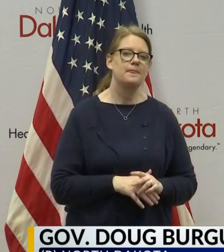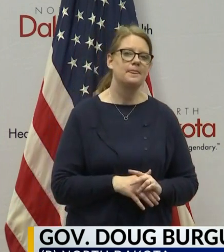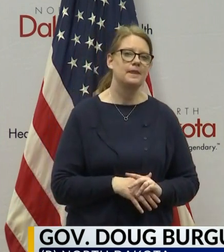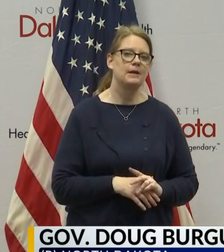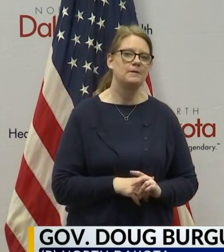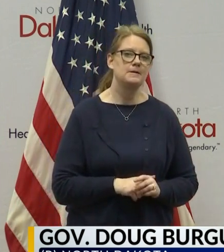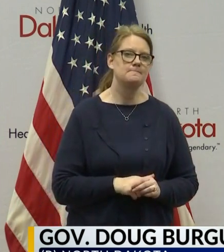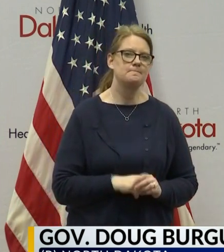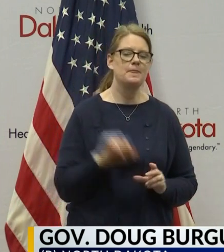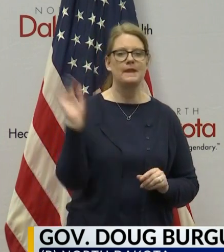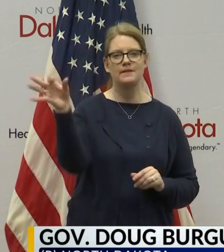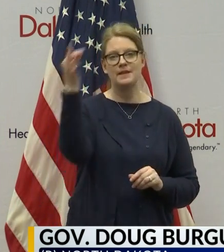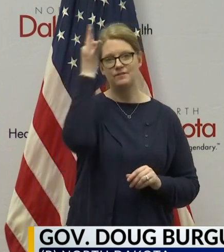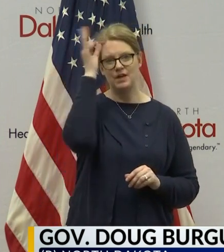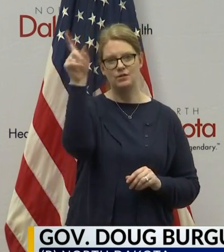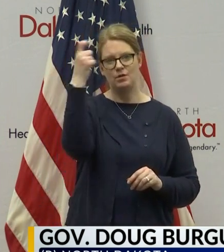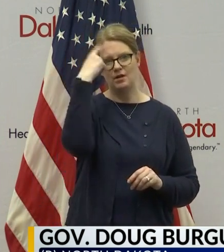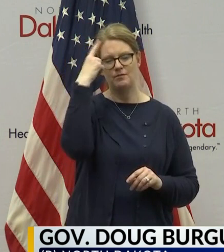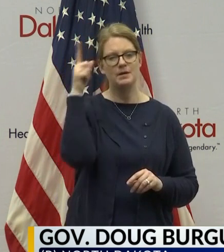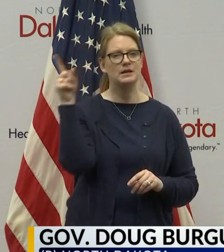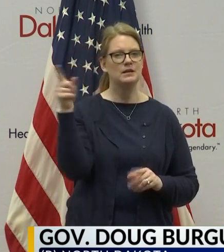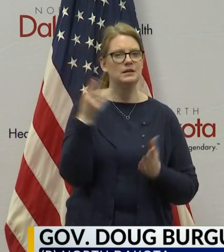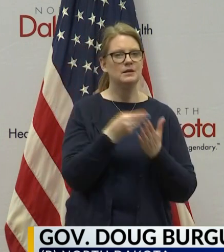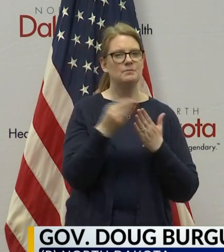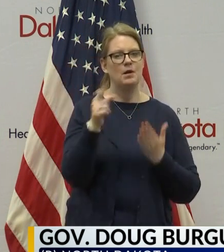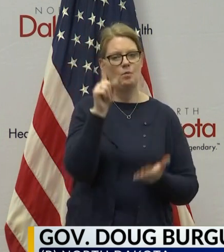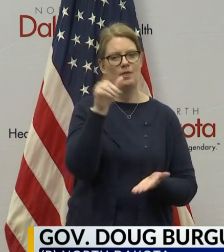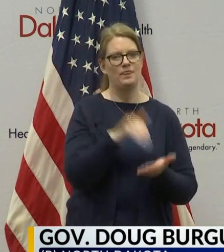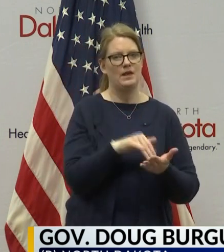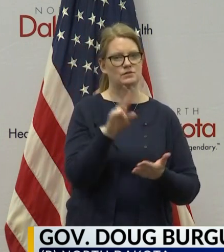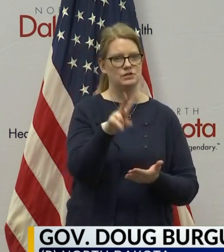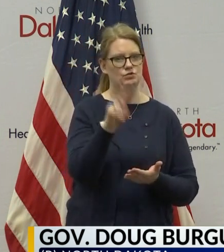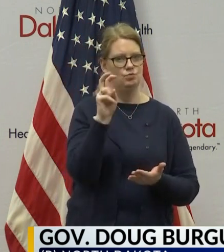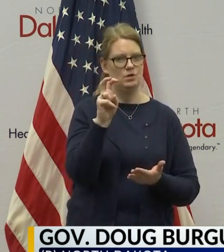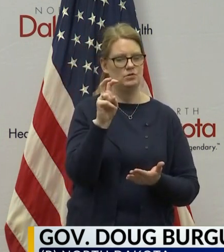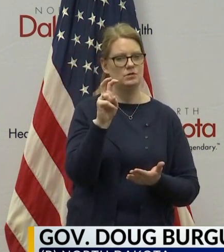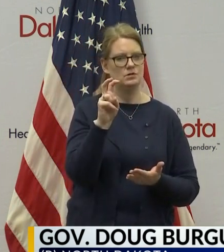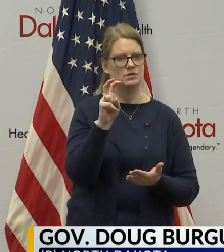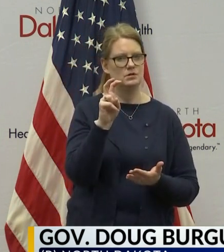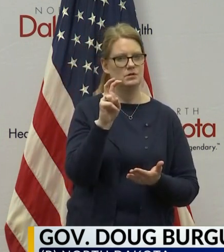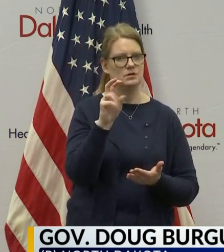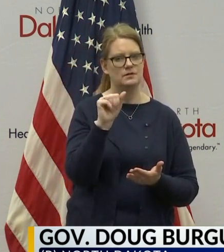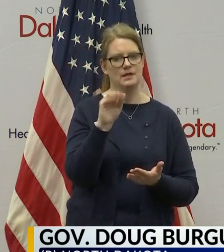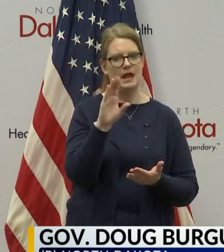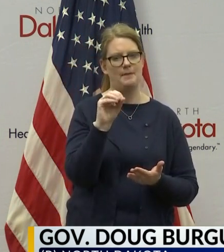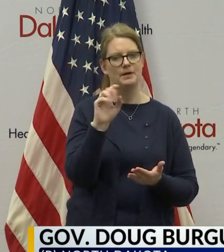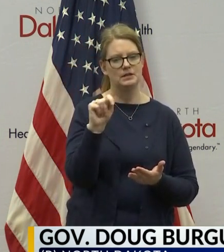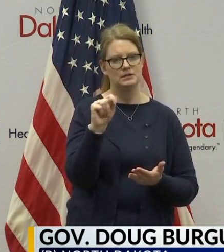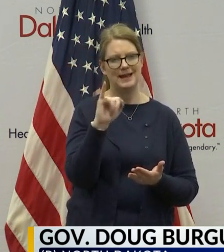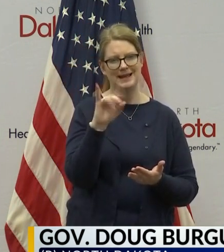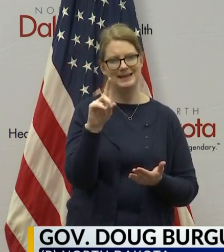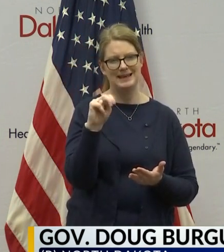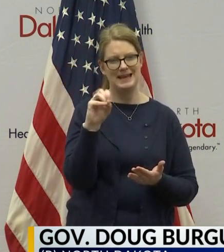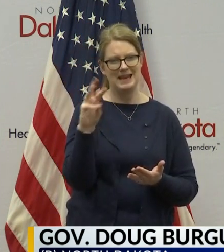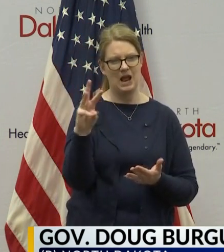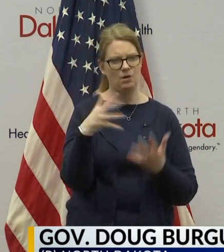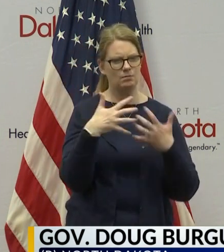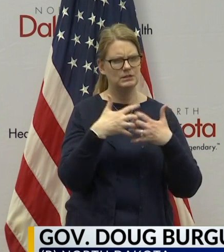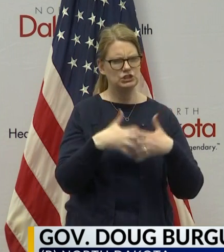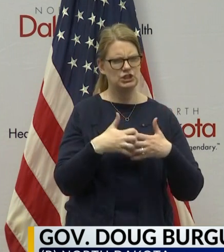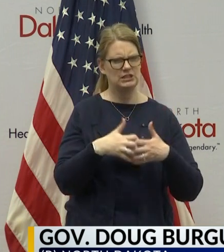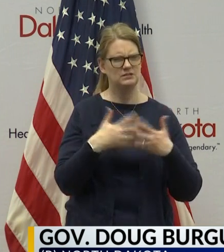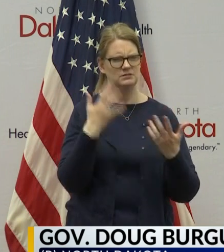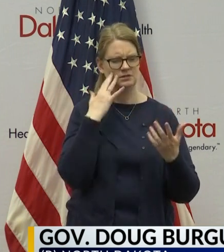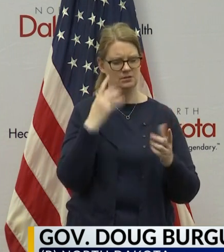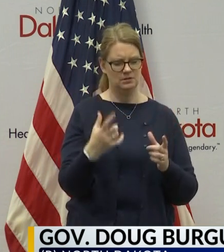federal government had purchased 1,200 of the Abbott IDNow machines. These are the machines that